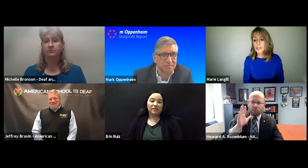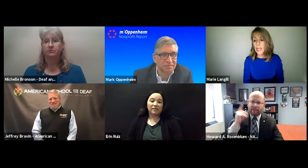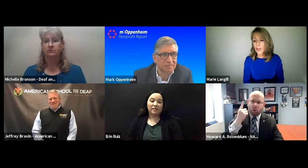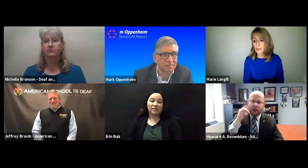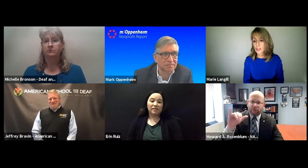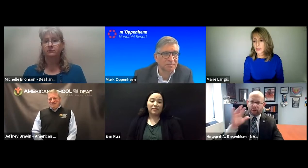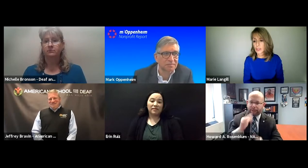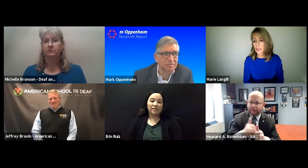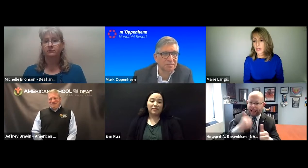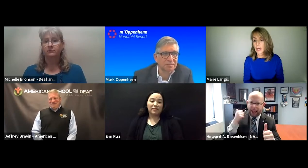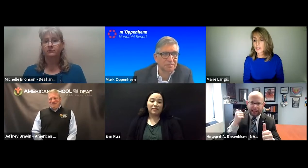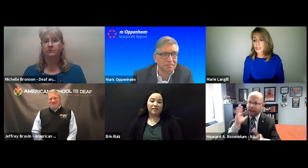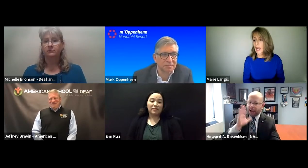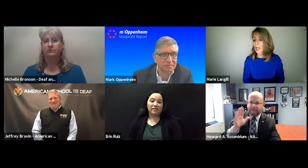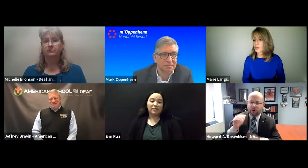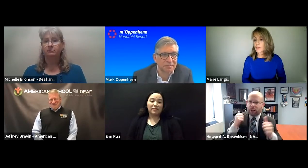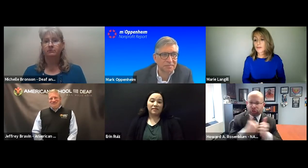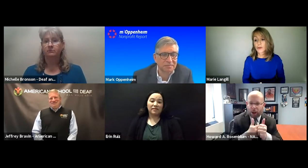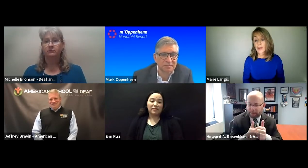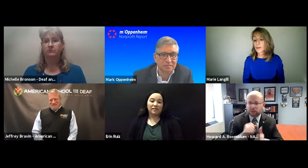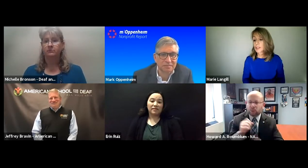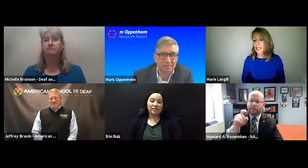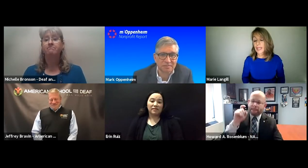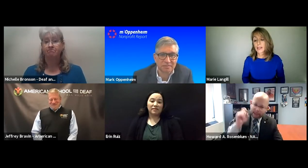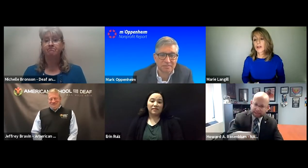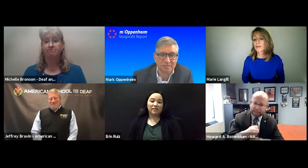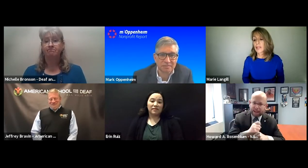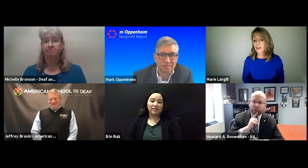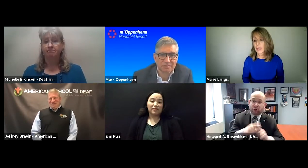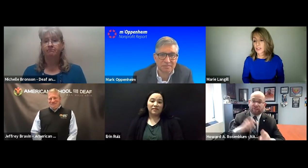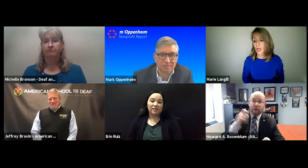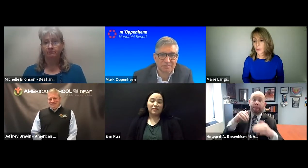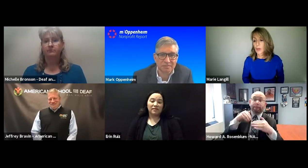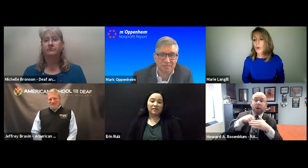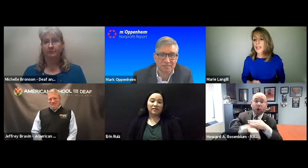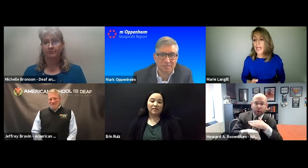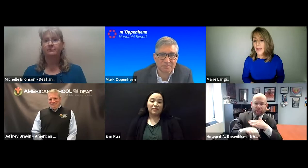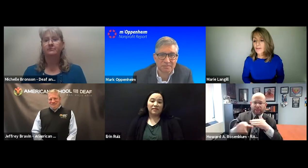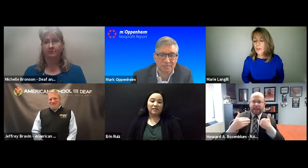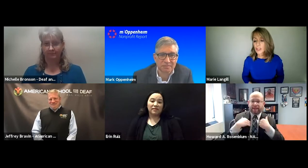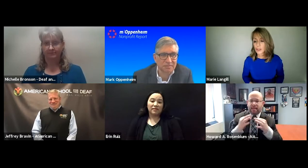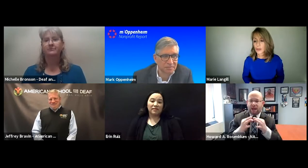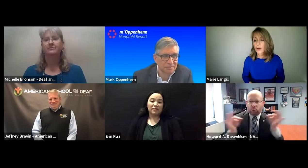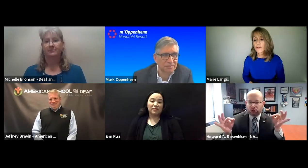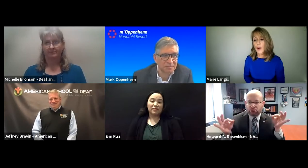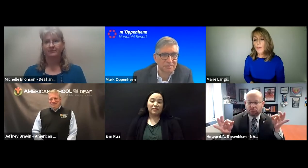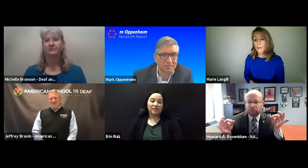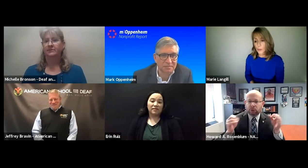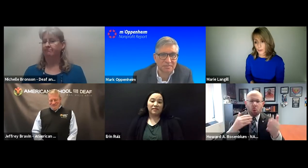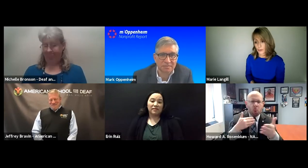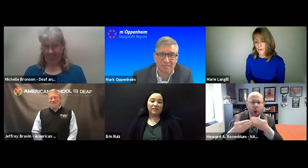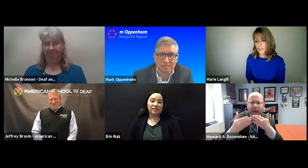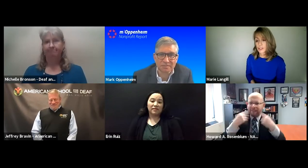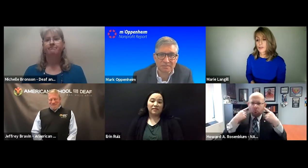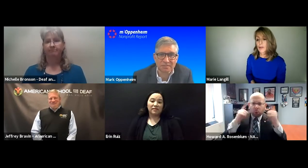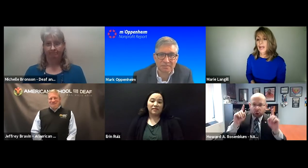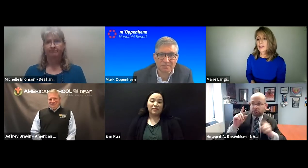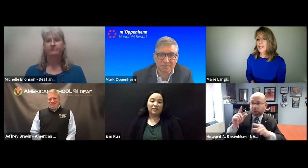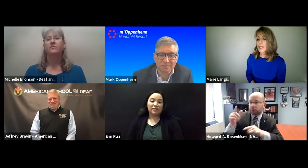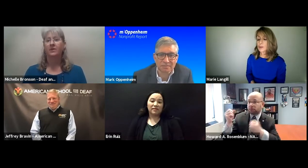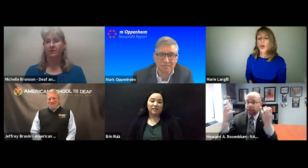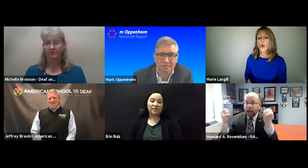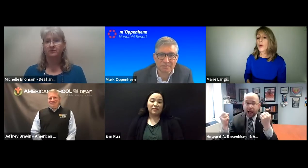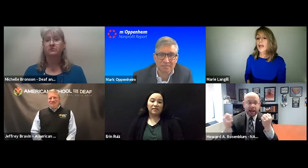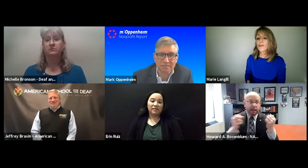Without this acquisition, a child will be forever delayed and they'll never catch up. We have to make sure from birth that these children